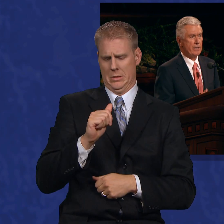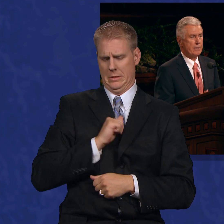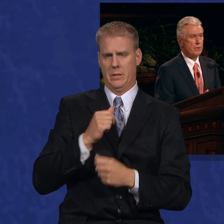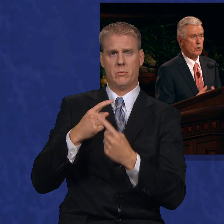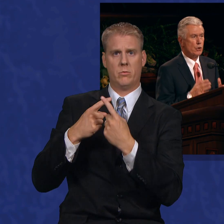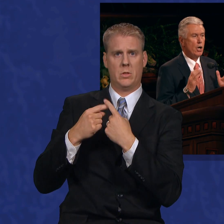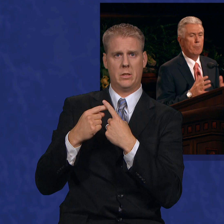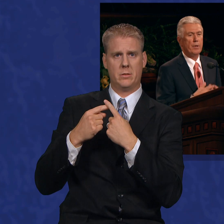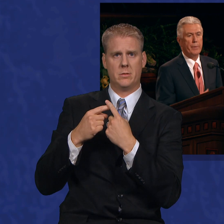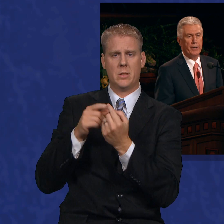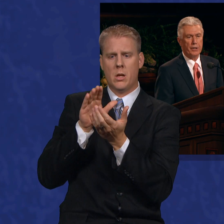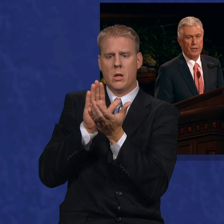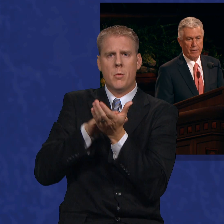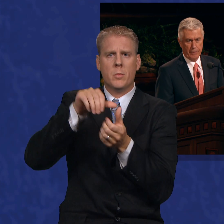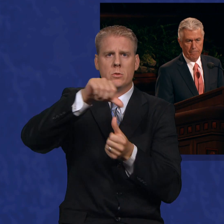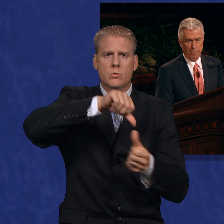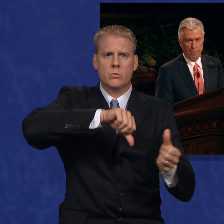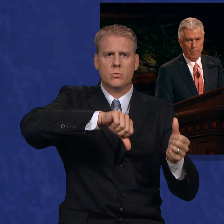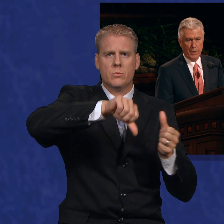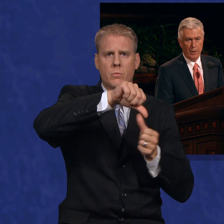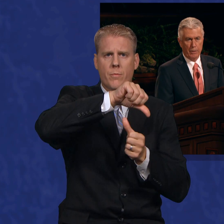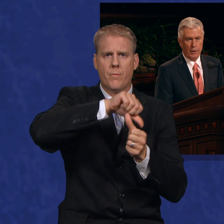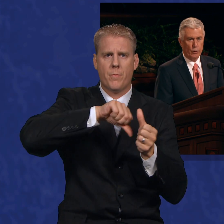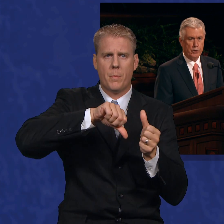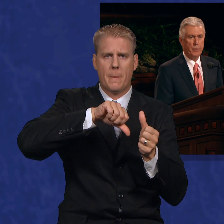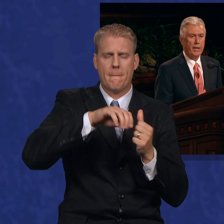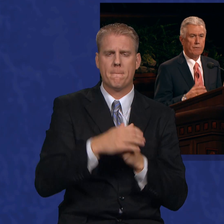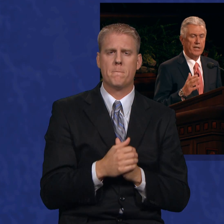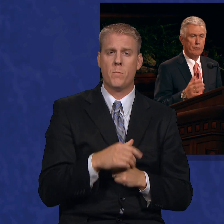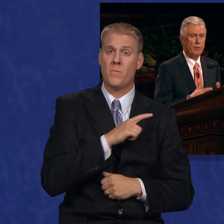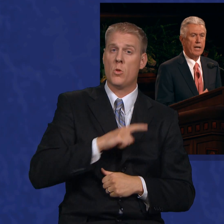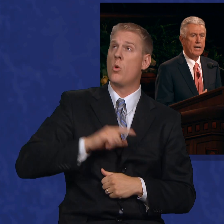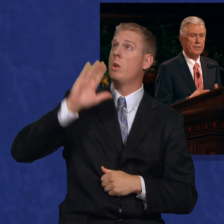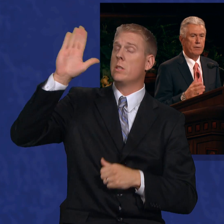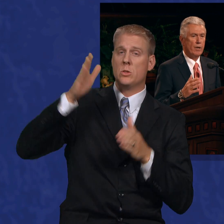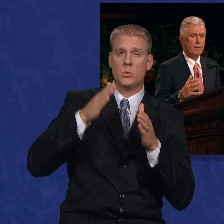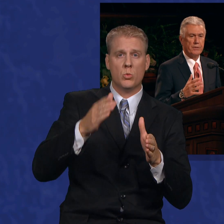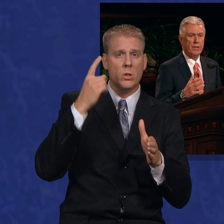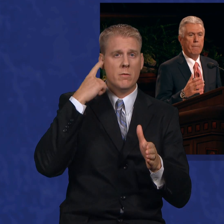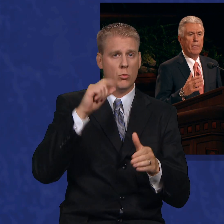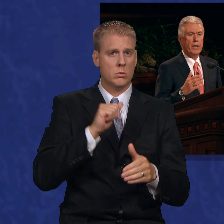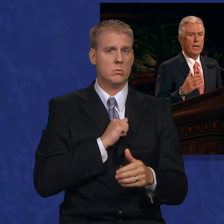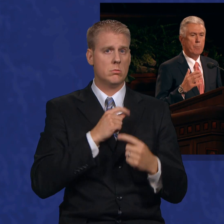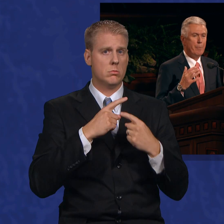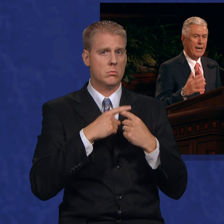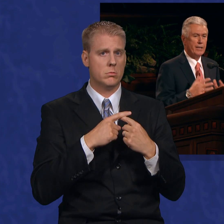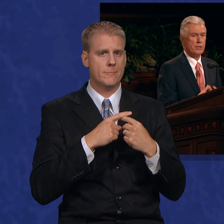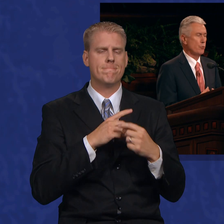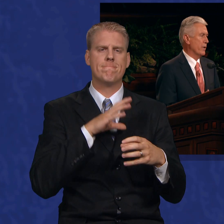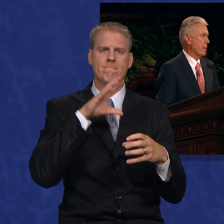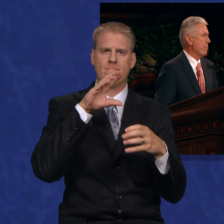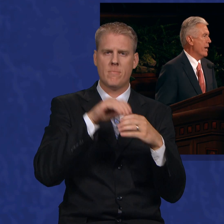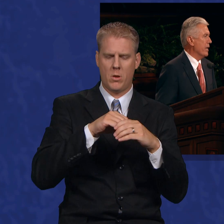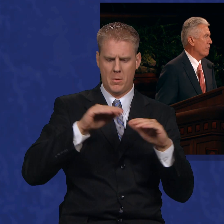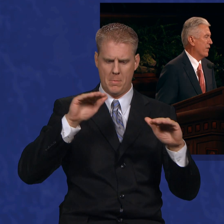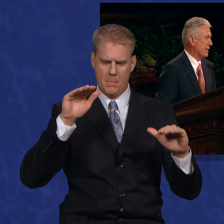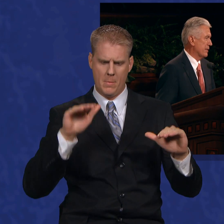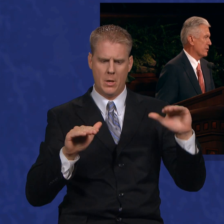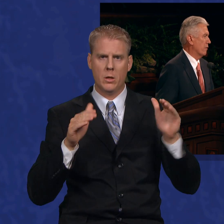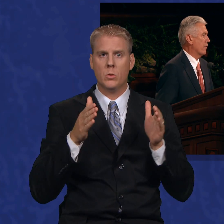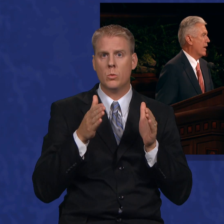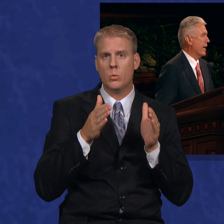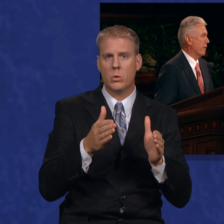-reliance complement each other. The Lord's way of self-reliance involves, in a balanced way, many